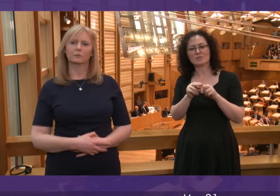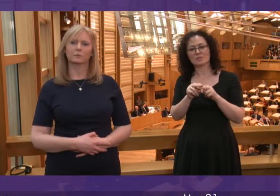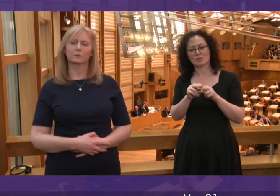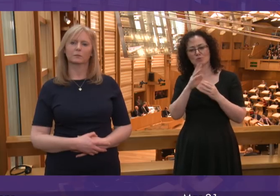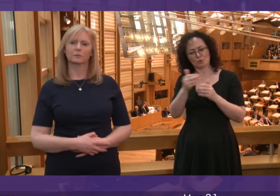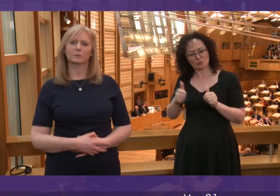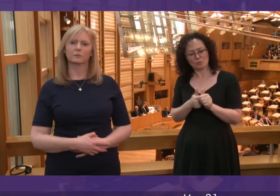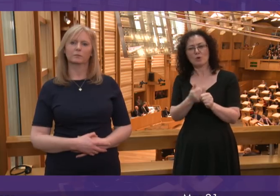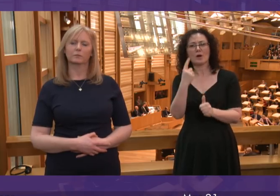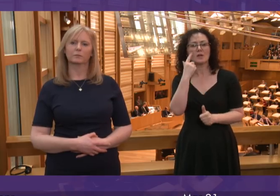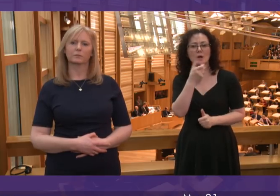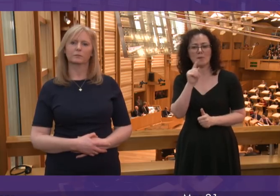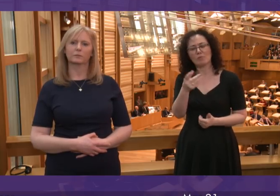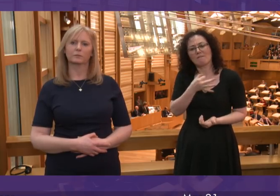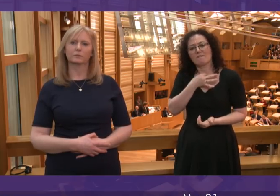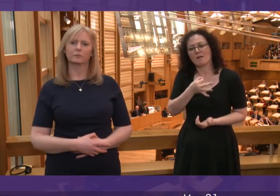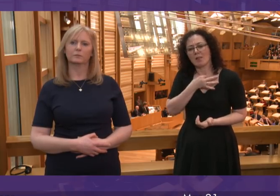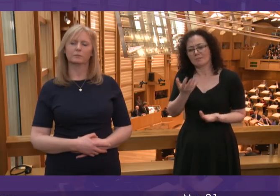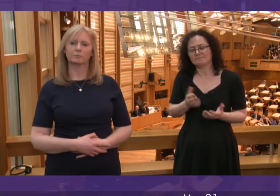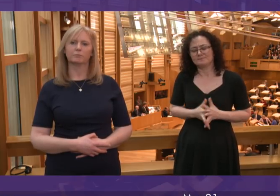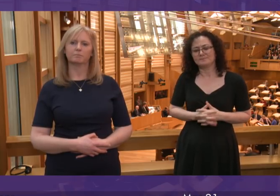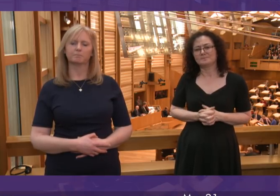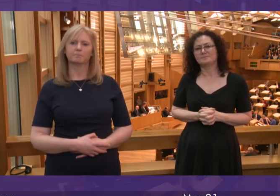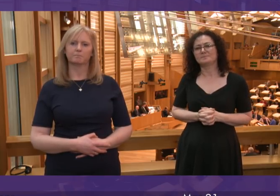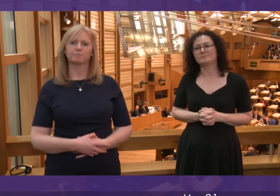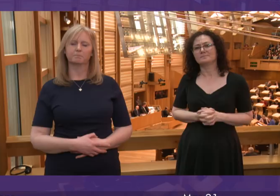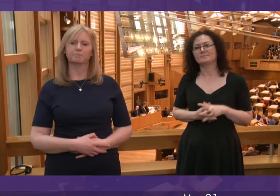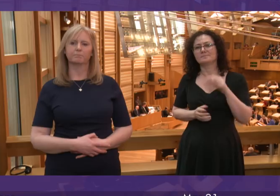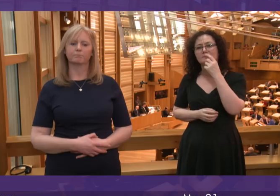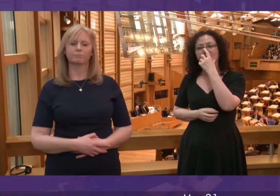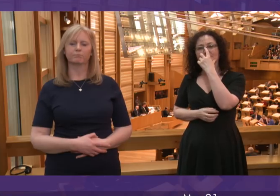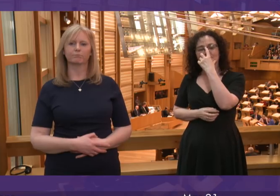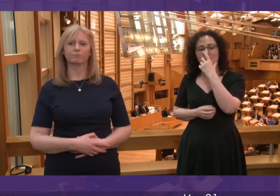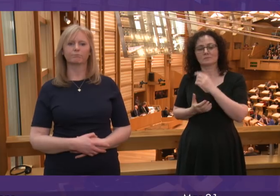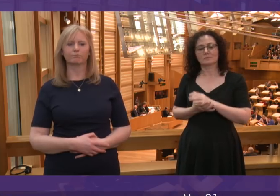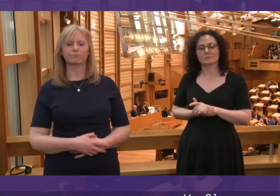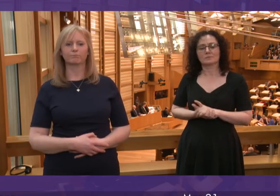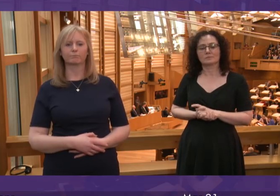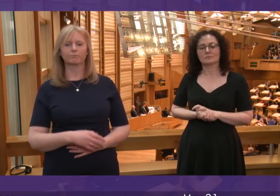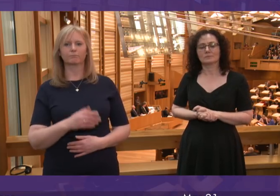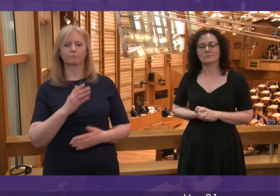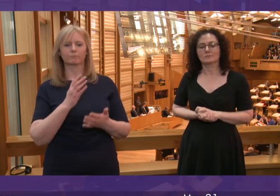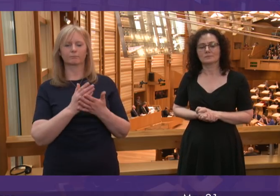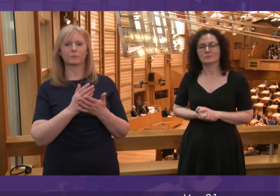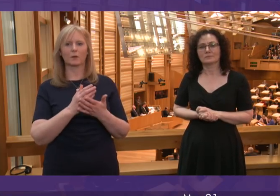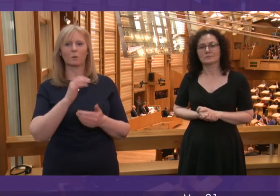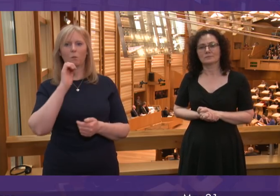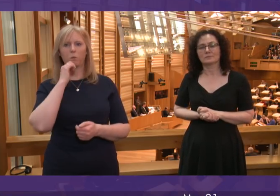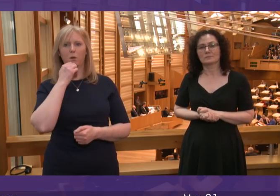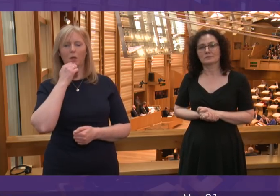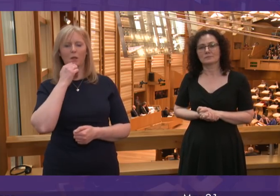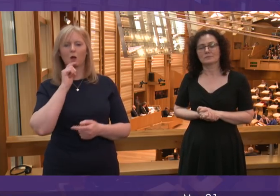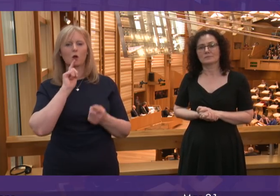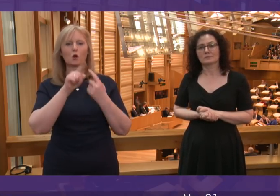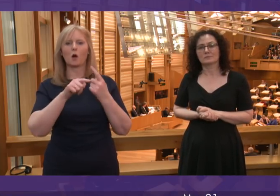tragedies, then it will be done? First Minister. Well, yes, I want to give that assurance. I won't comment